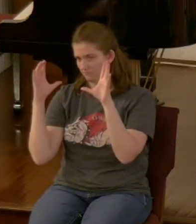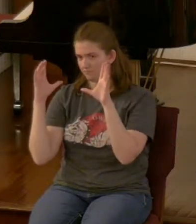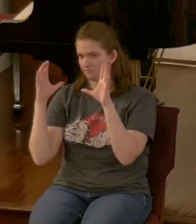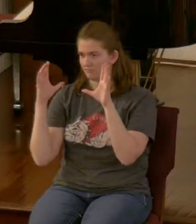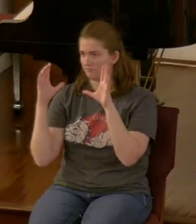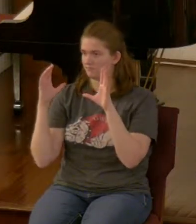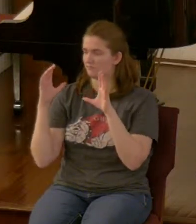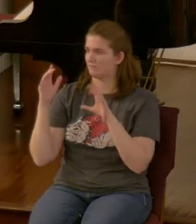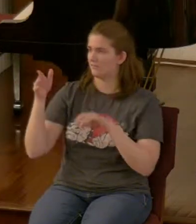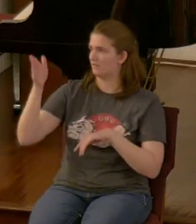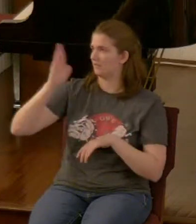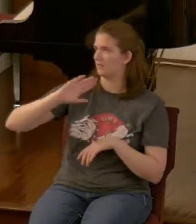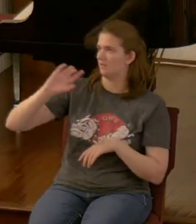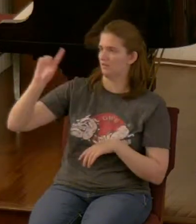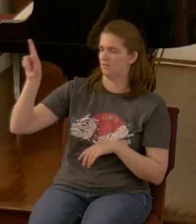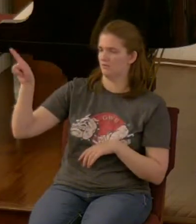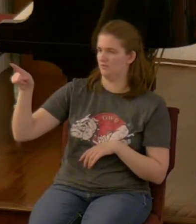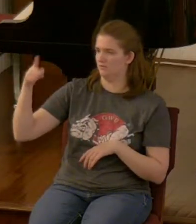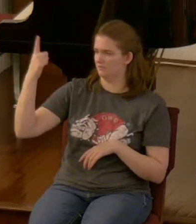only God could do that